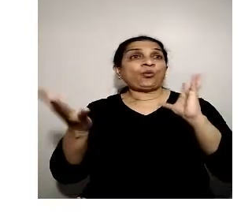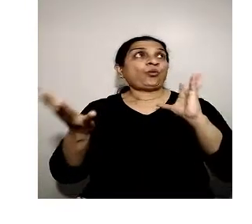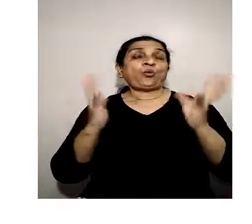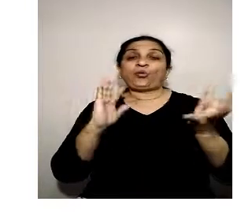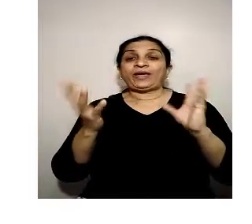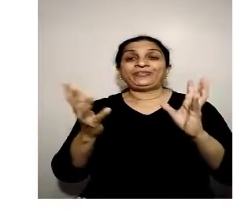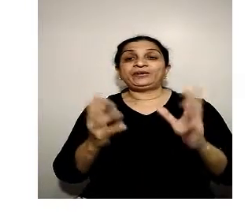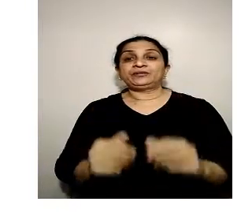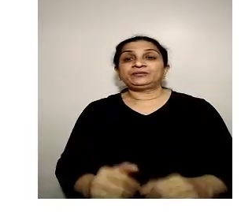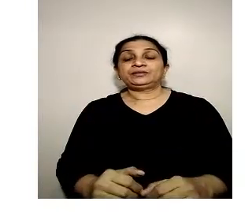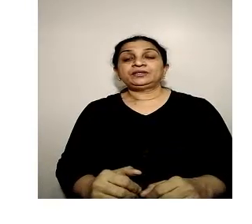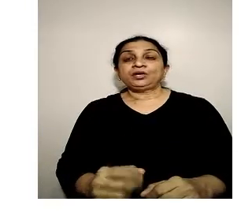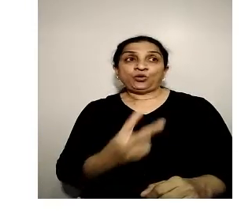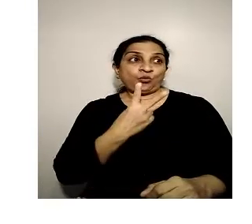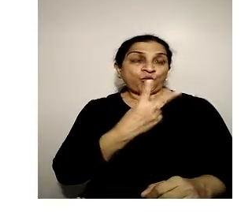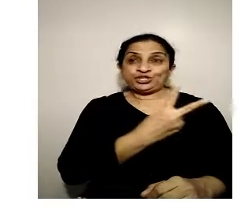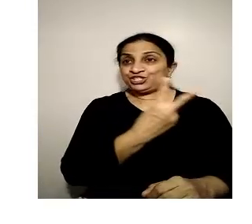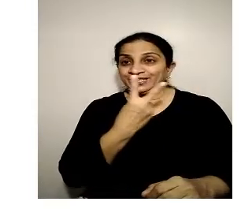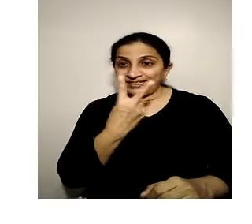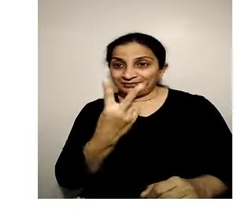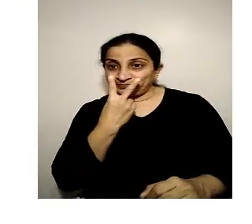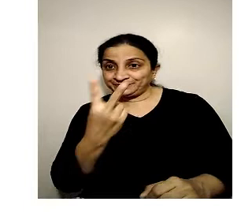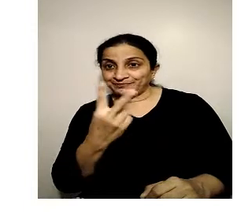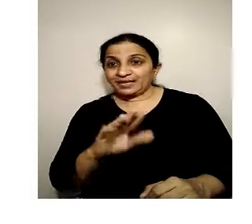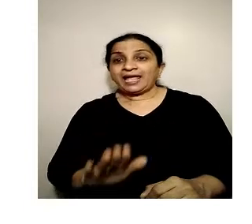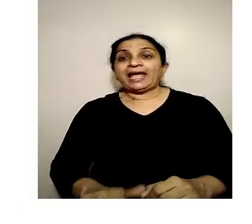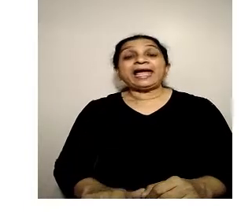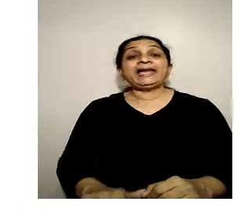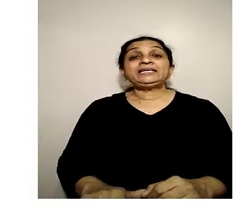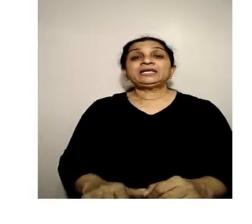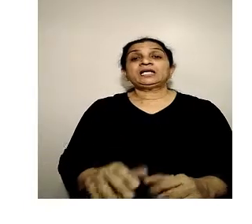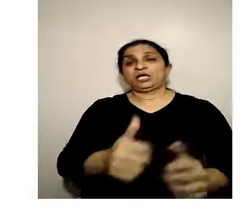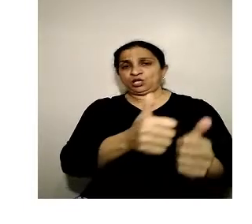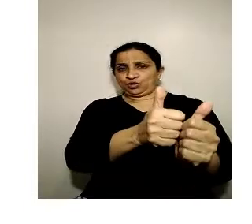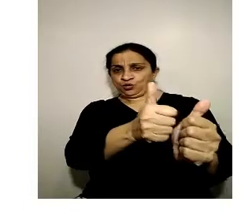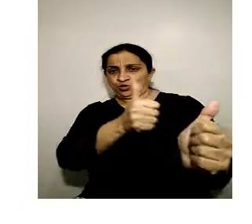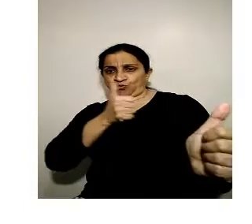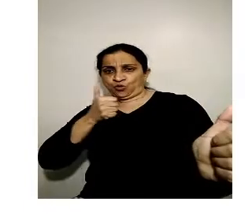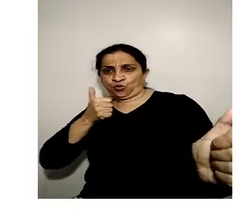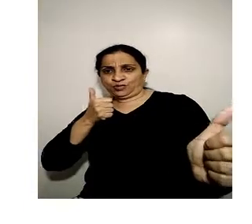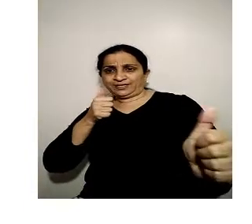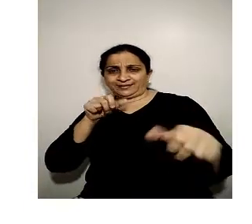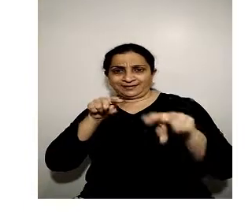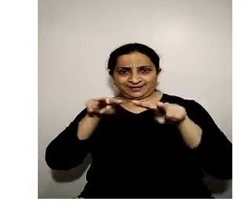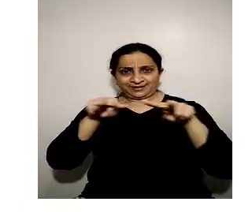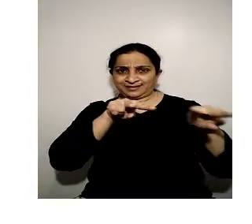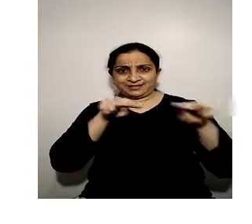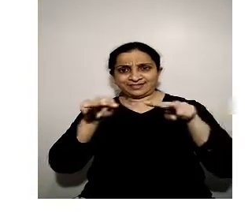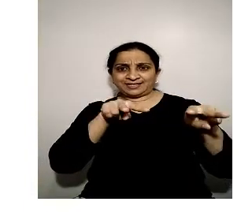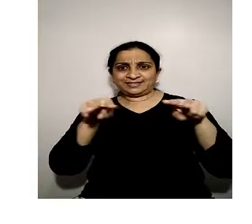Weather. Watching. And remote sensing.